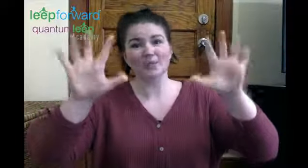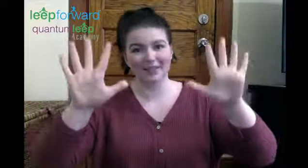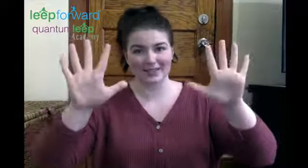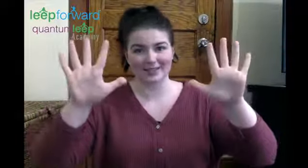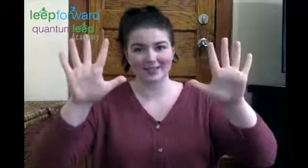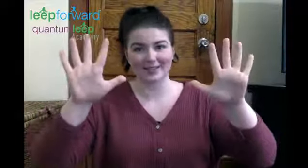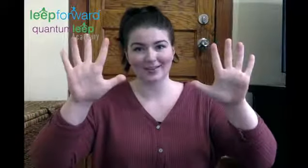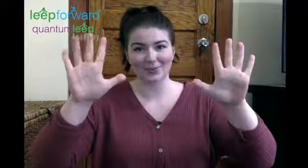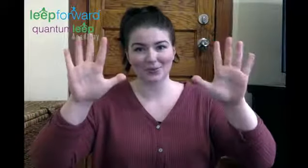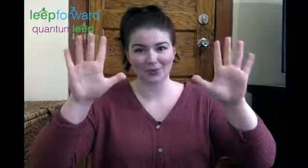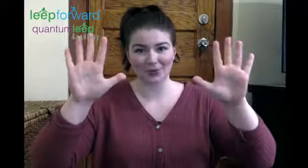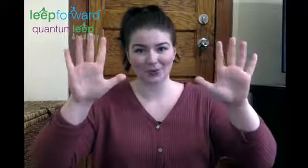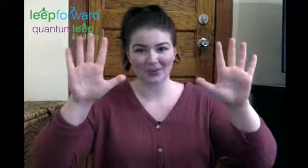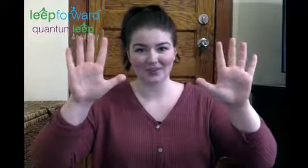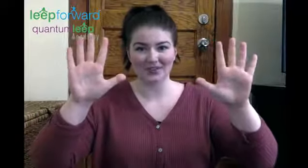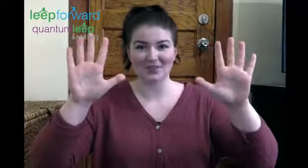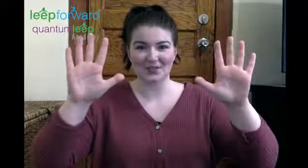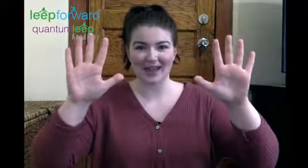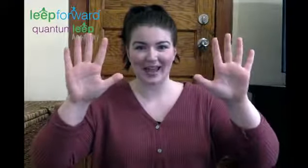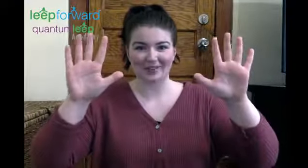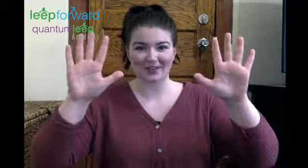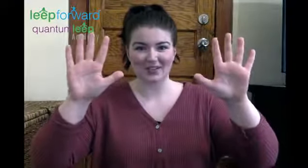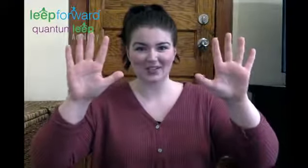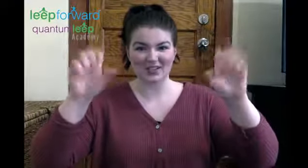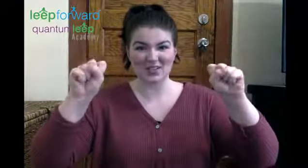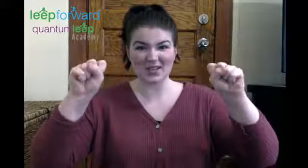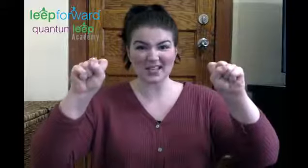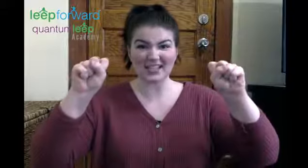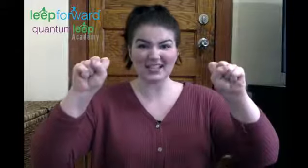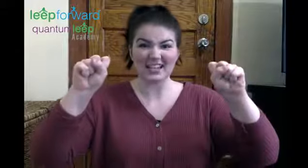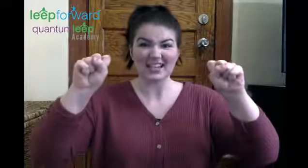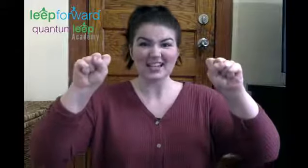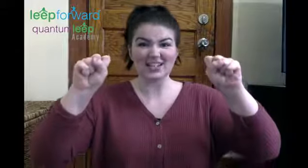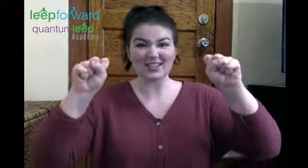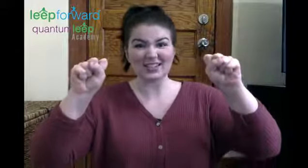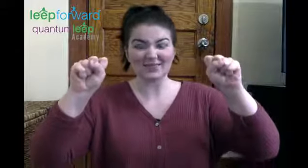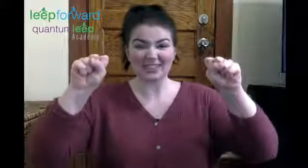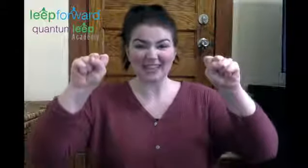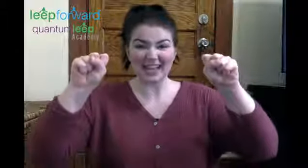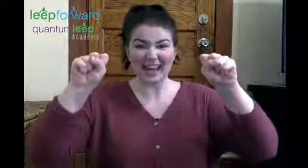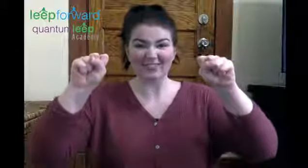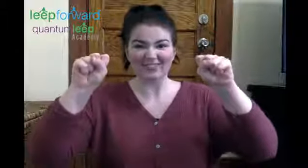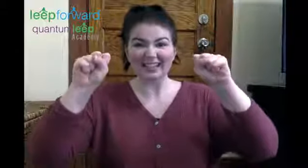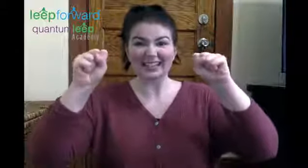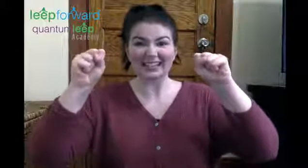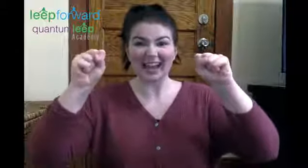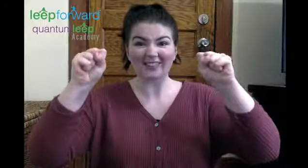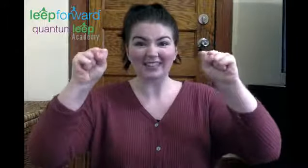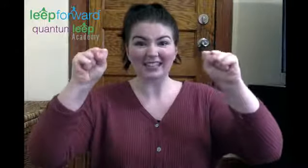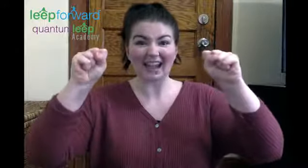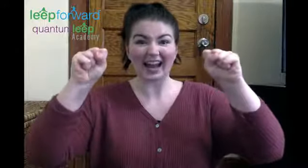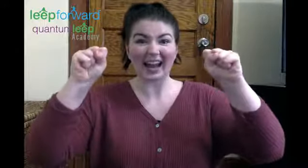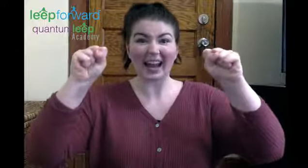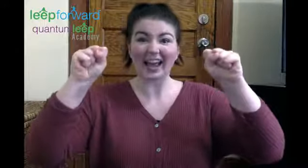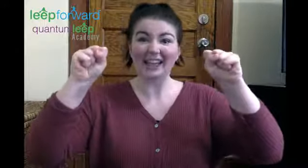release. Let's do it again. We're going to squeeze, squeeze them really tight, really tight, really tight, and